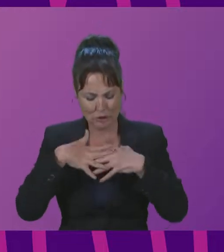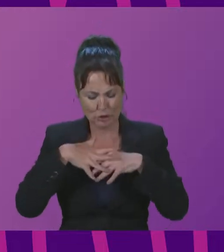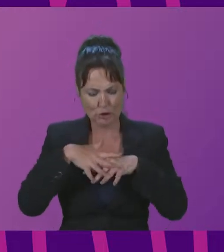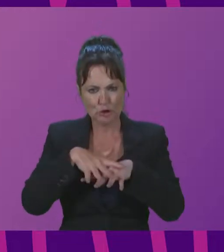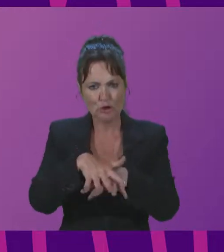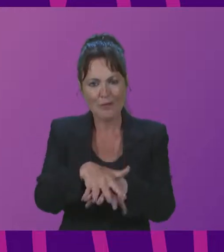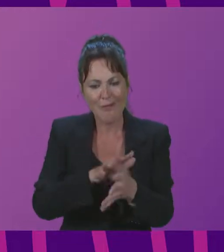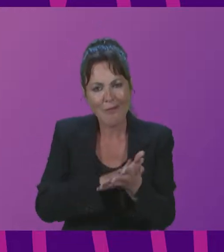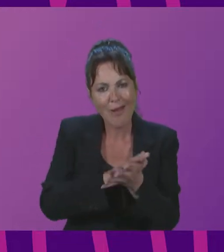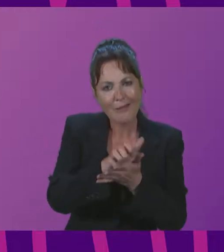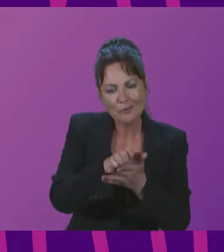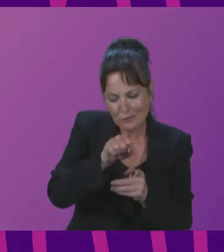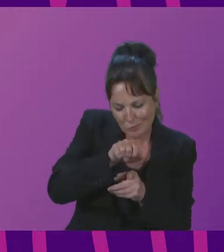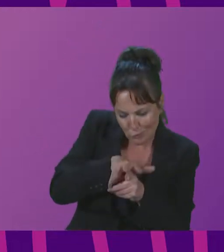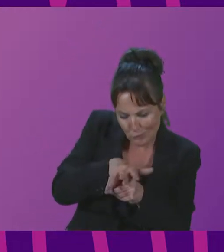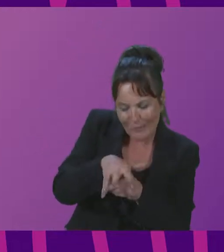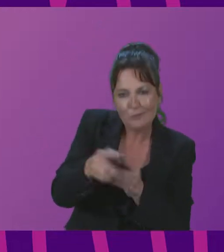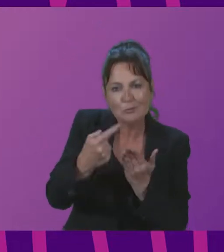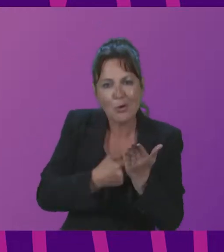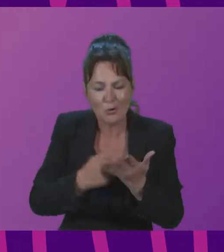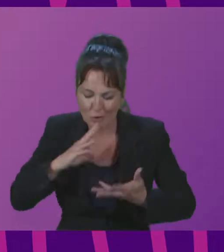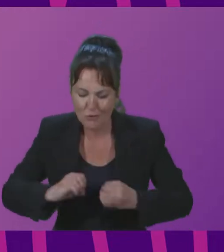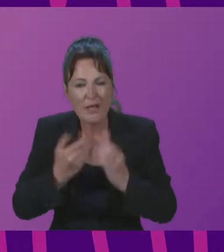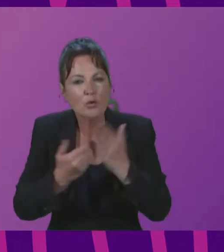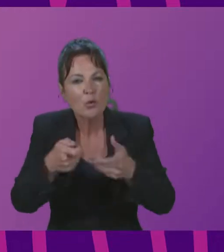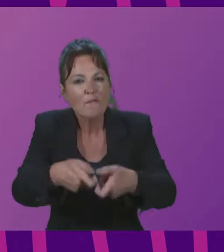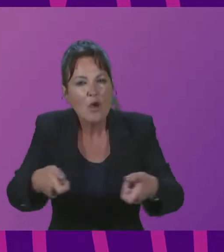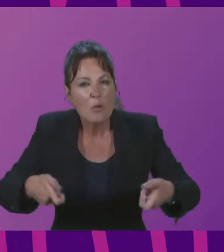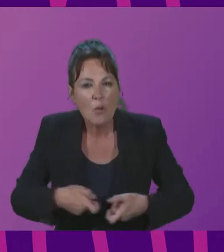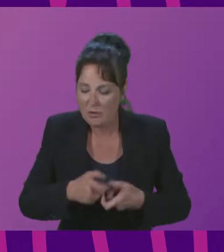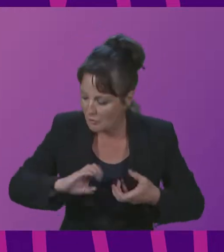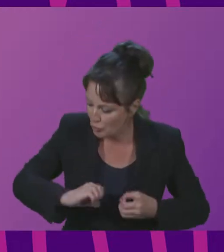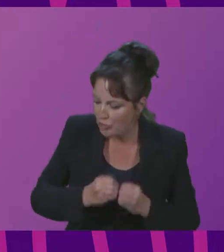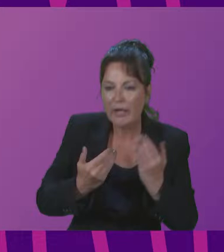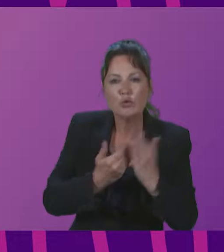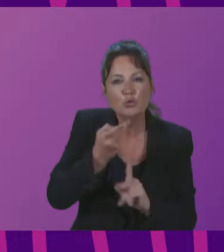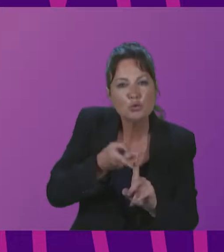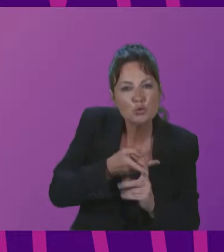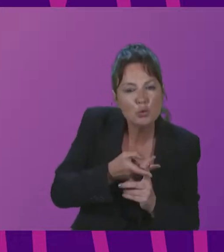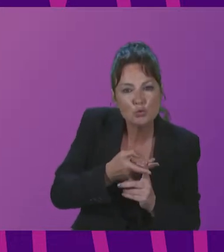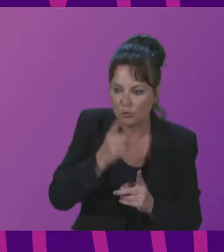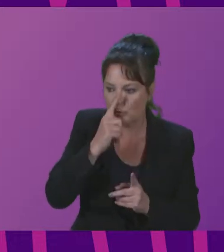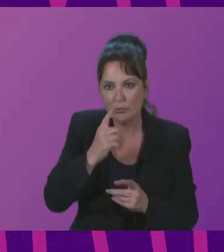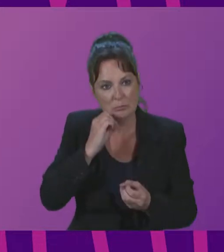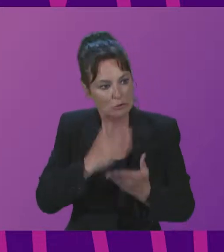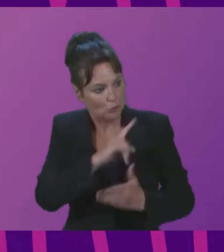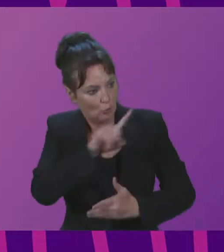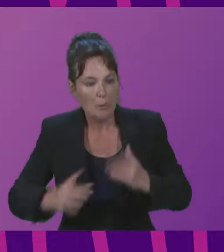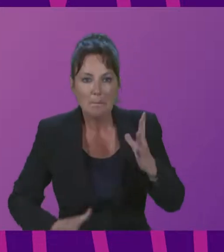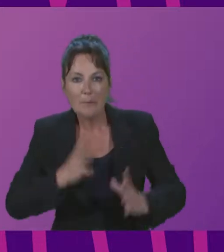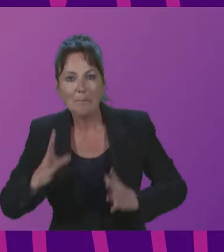coordinated legislative and operational frameworks, measures and tools to strengthen the resilience of the sector.